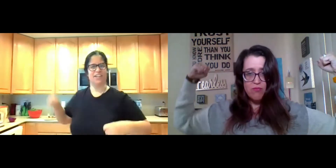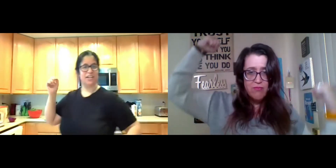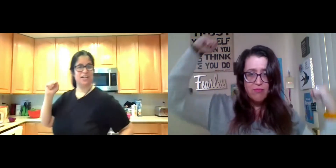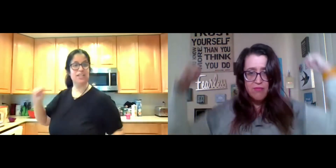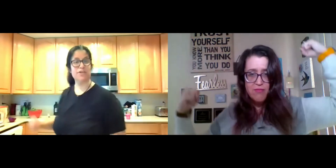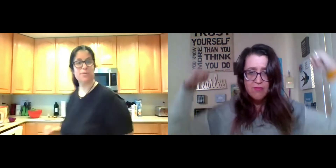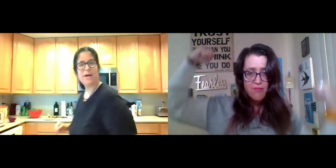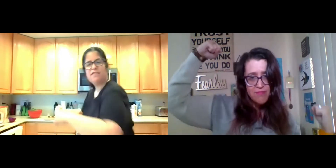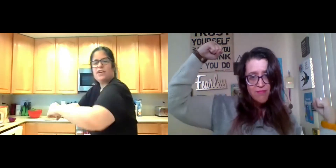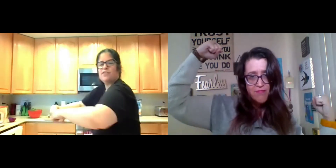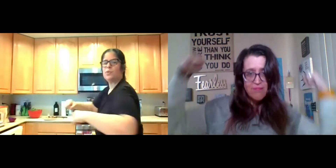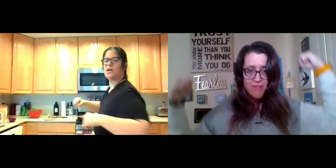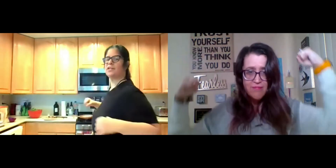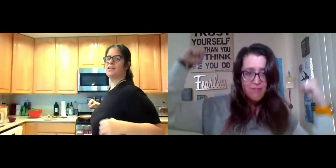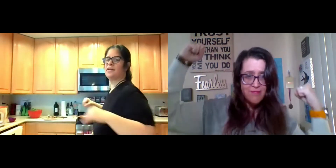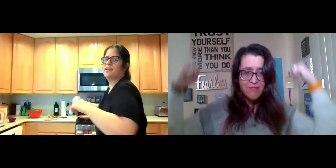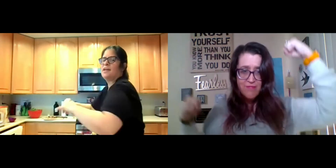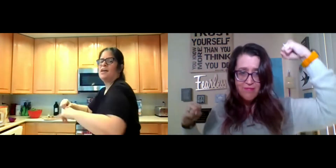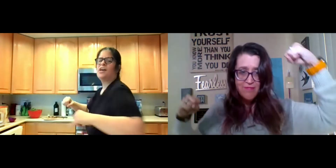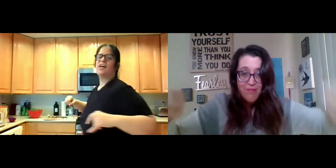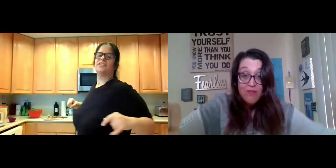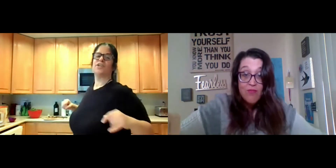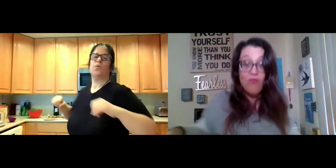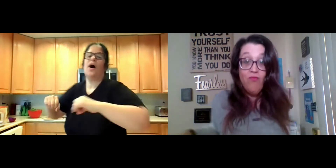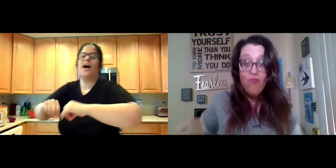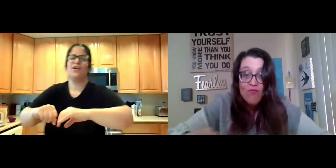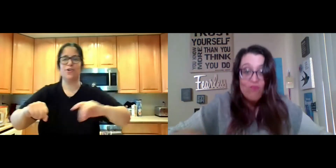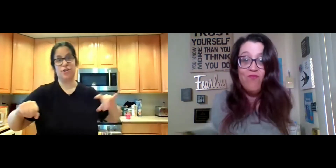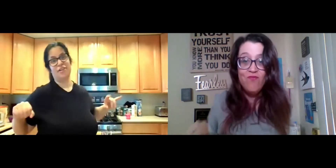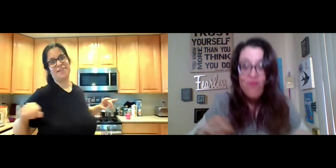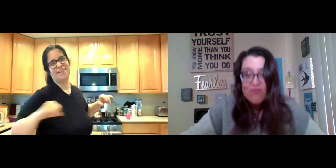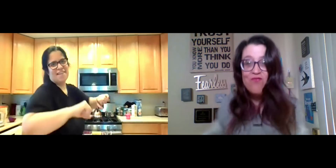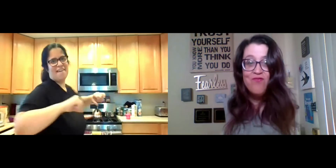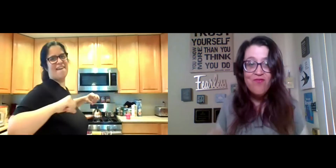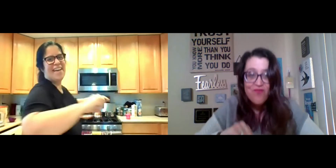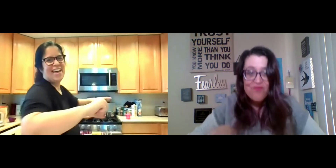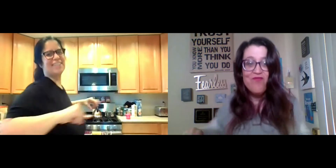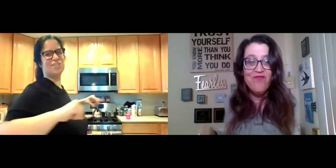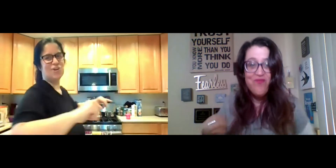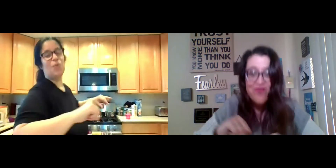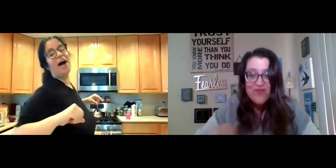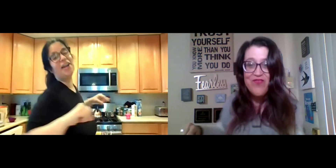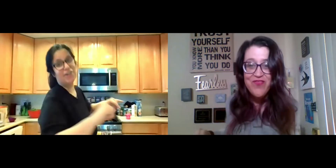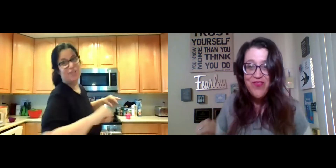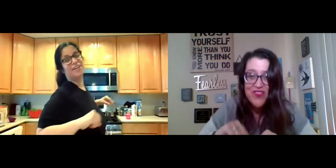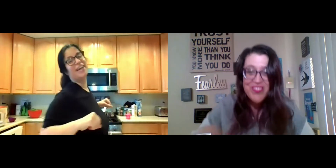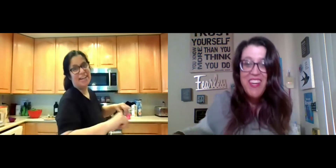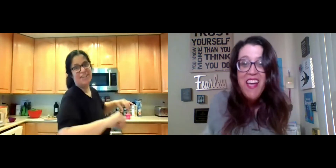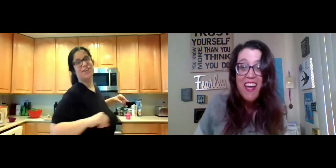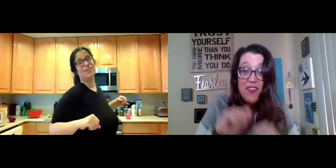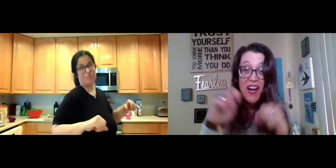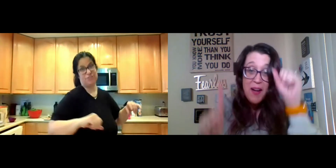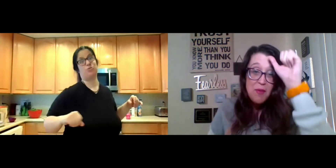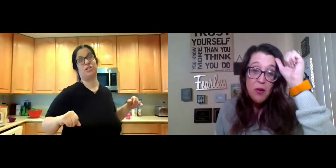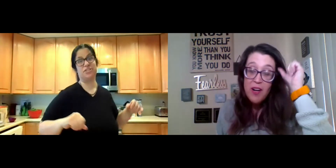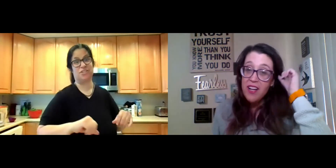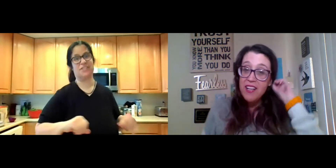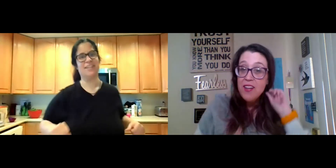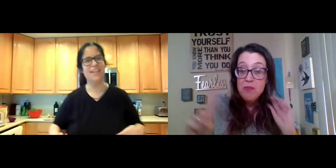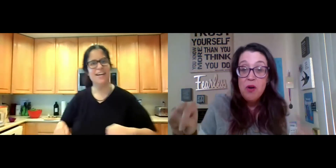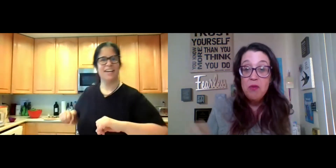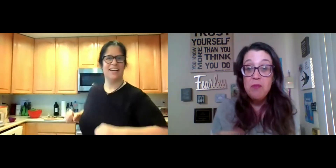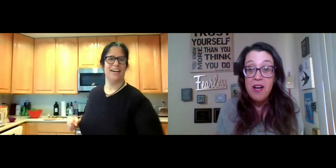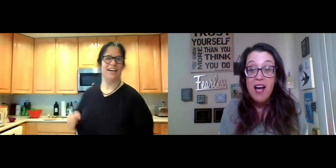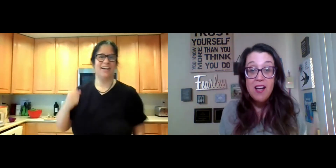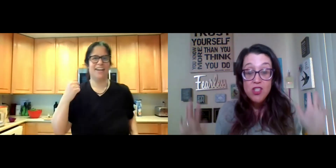And my favorite one is acquired, acquired anger. Perfect. I have more